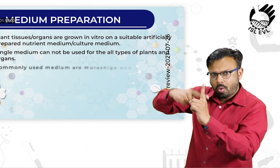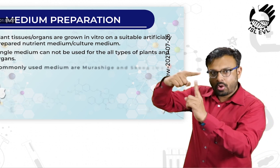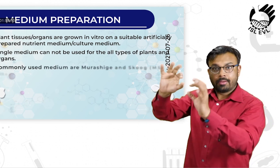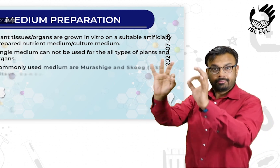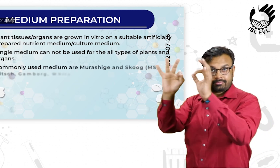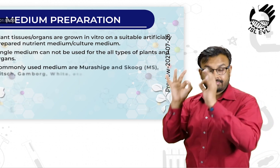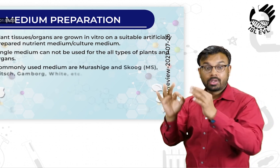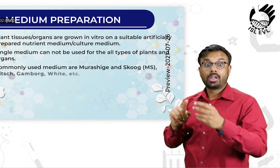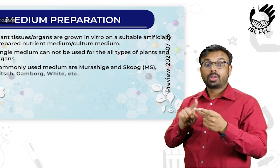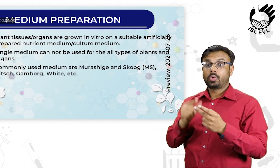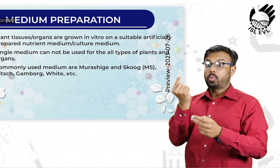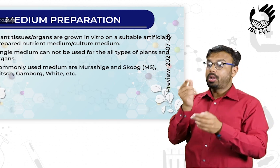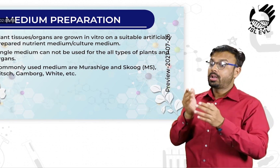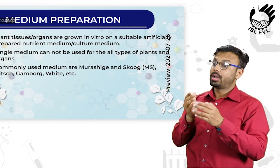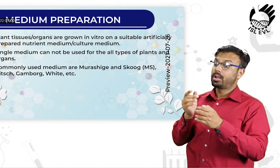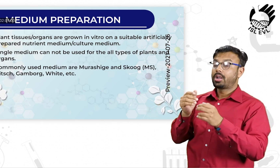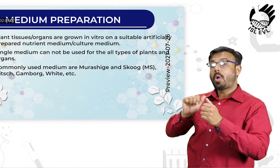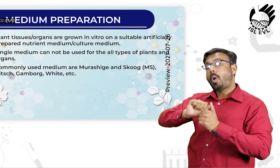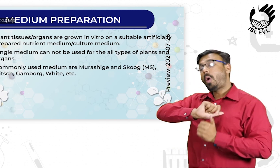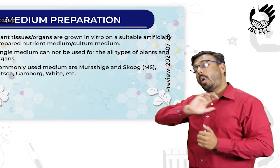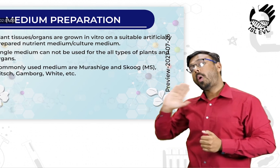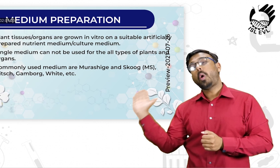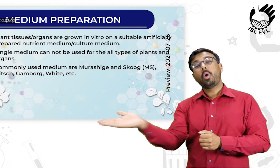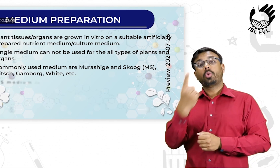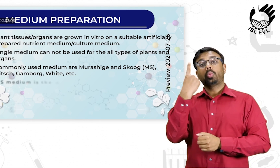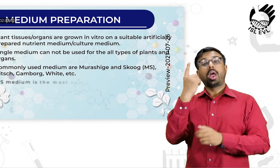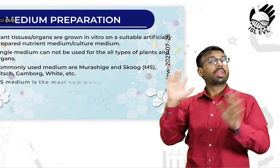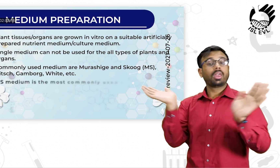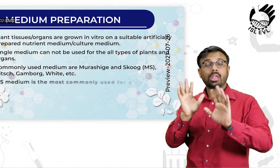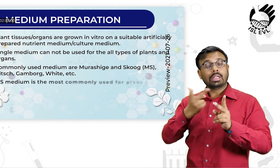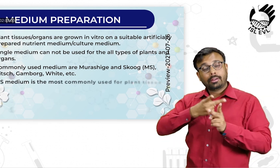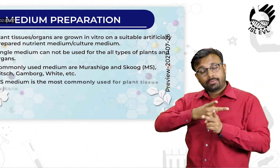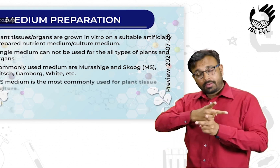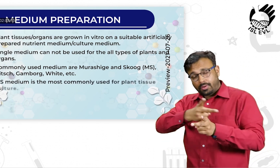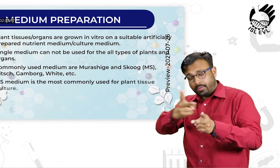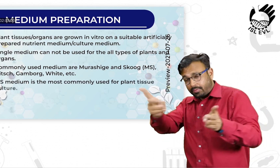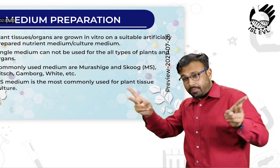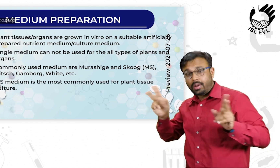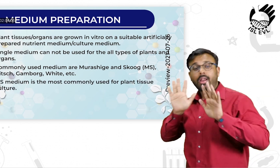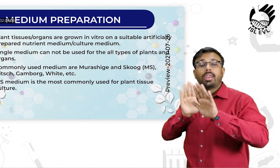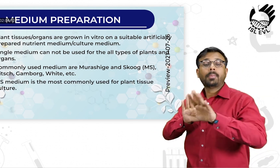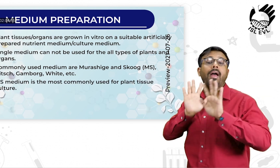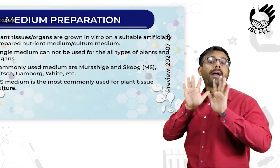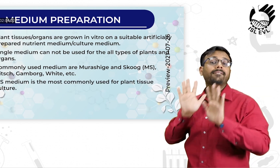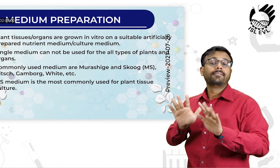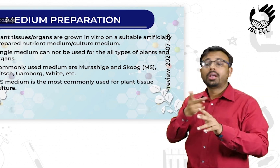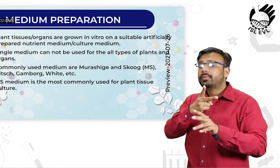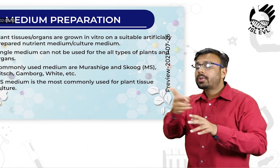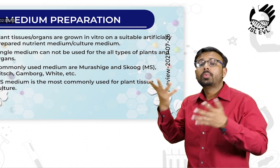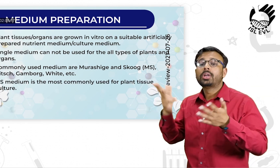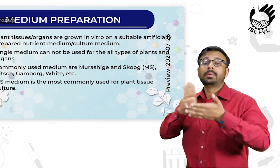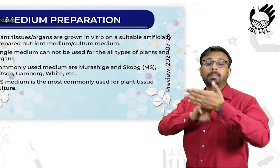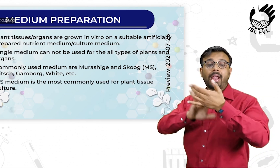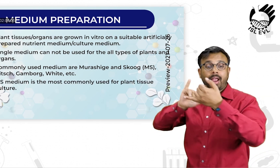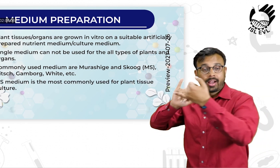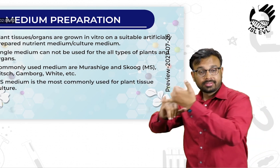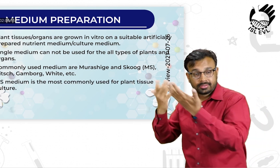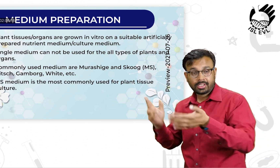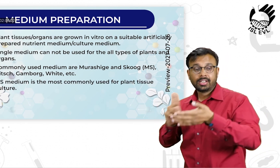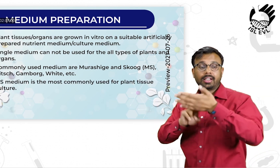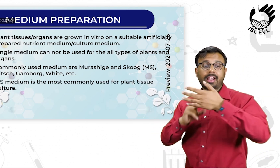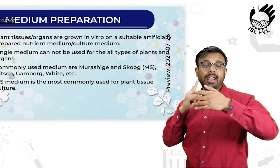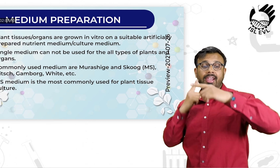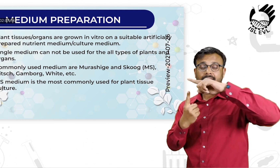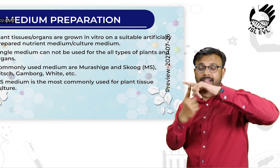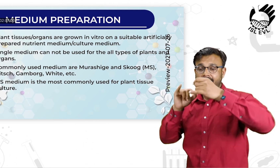Culture medium. Single medium cannot be used for the all types of plants and organs. Commonly used medium are